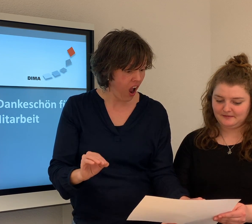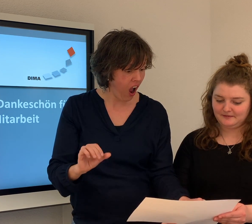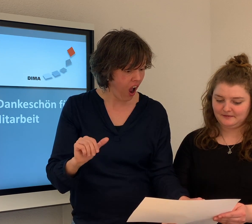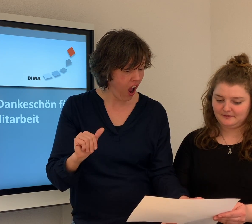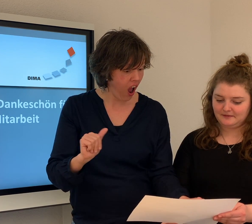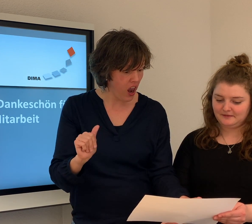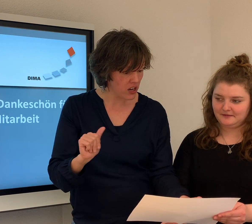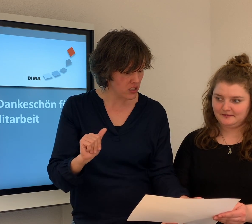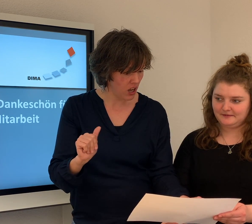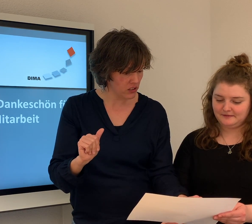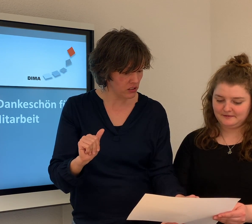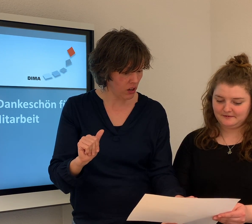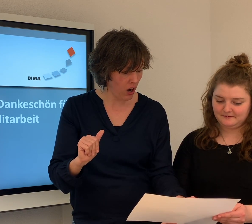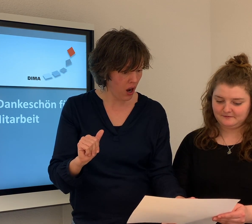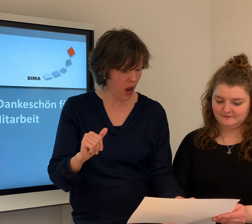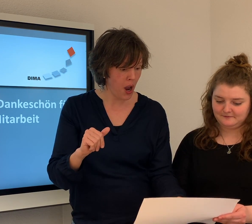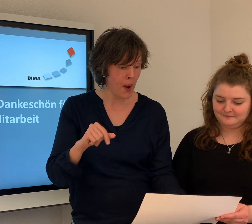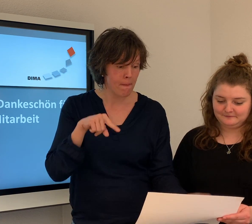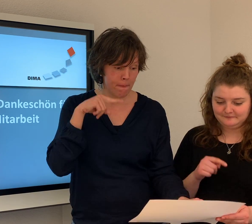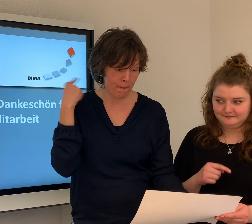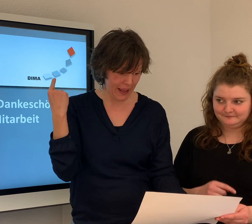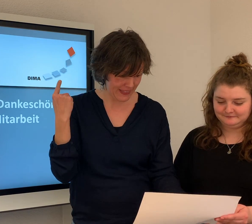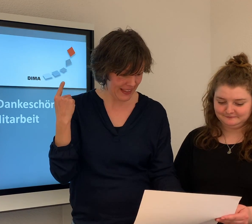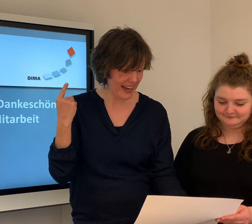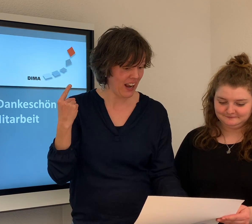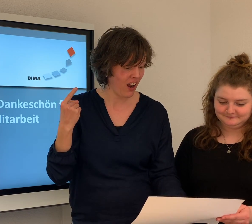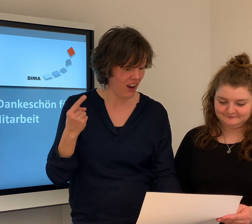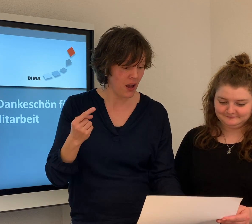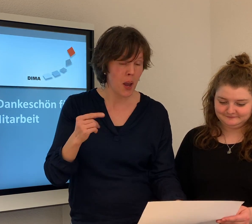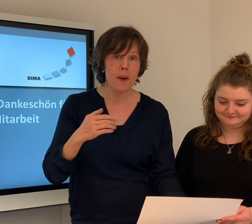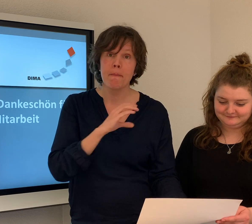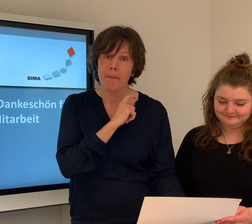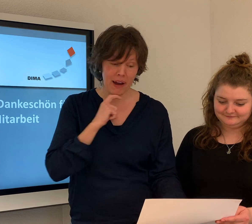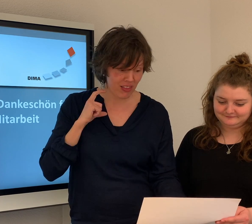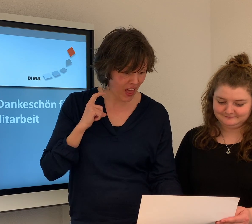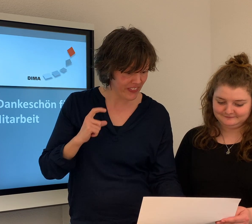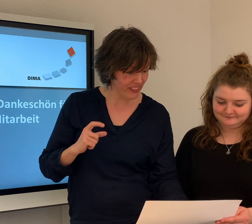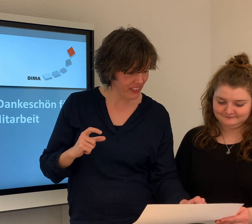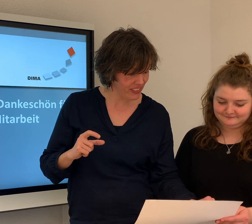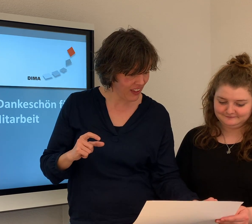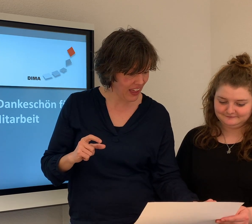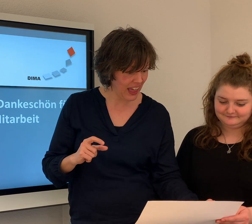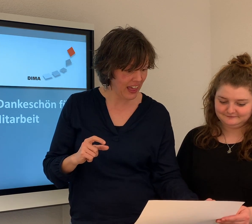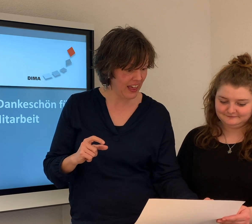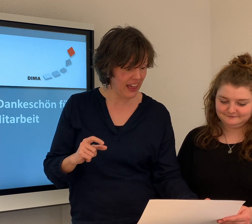I don't know. I'm going to I don't to go. And up.